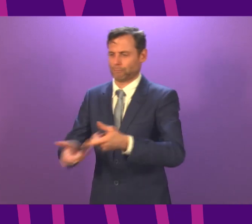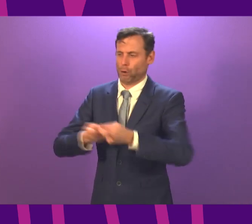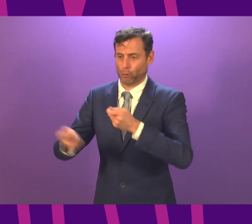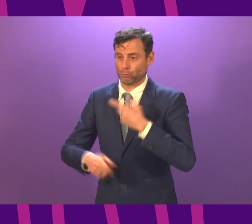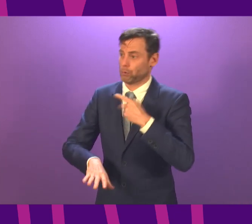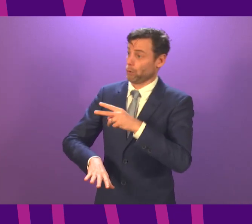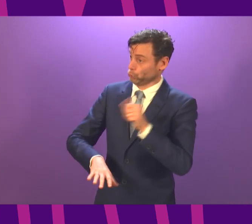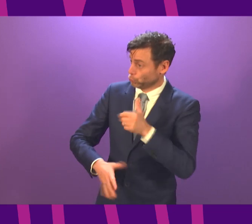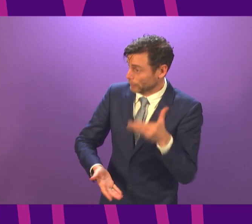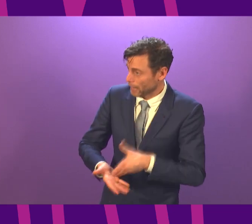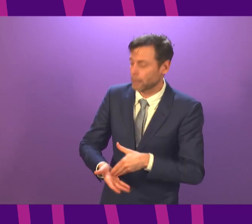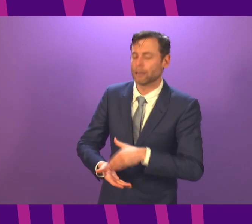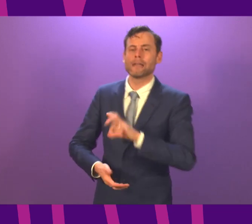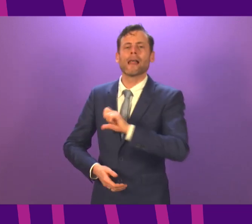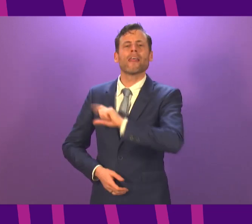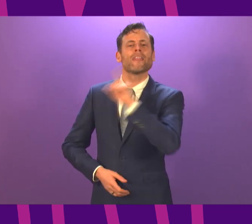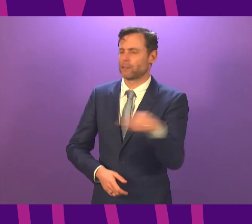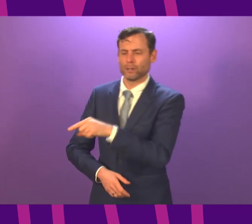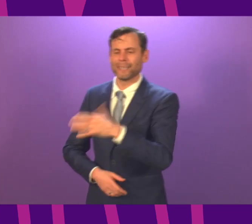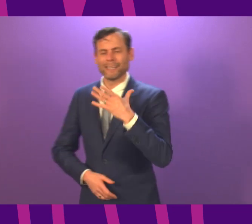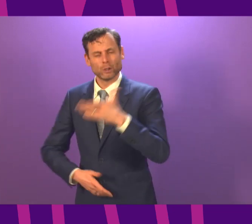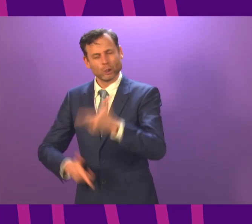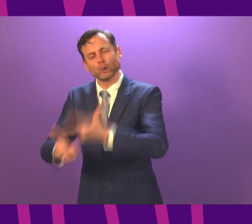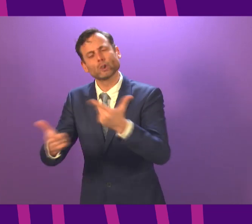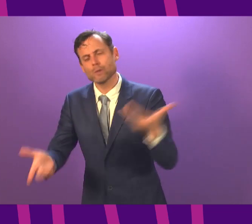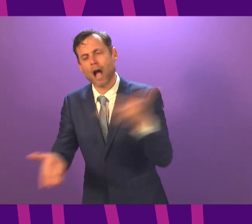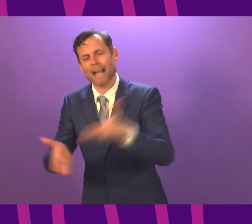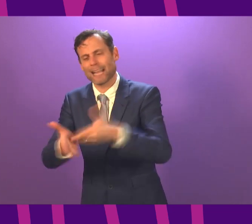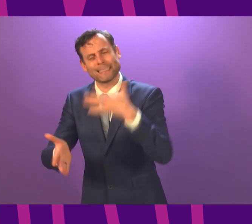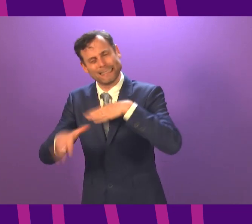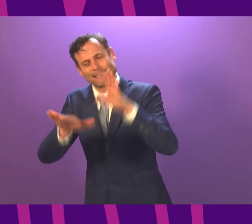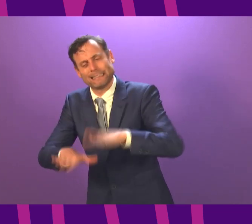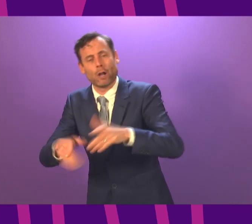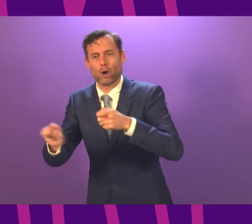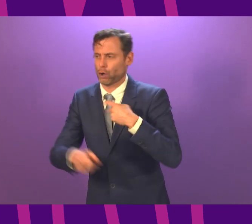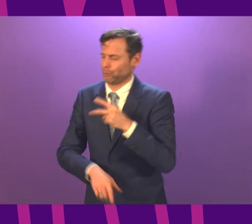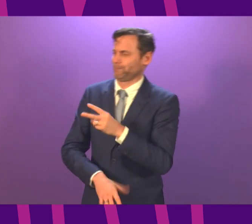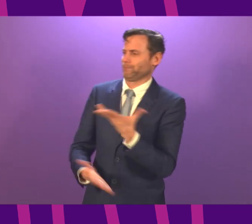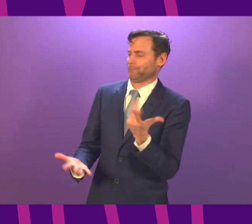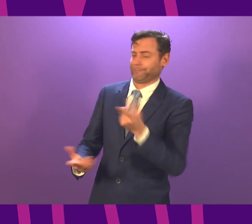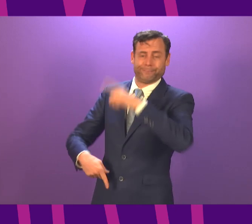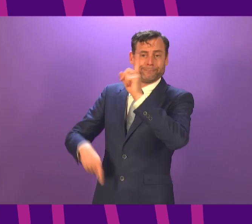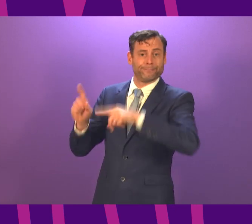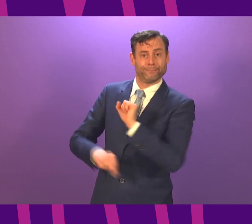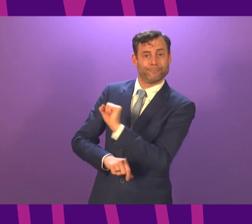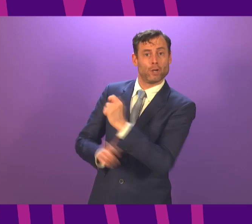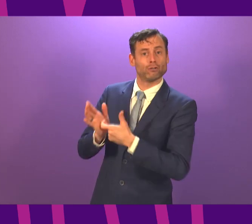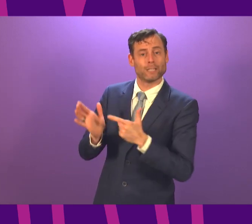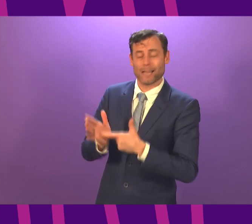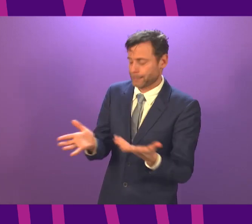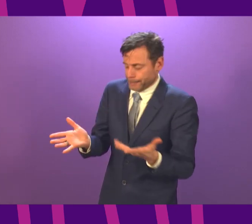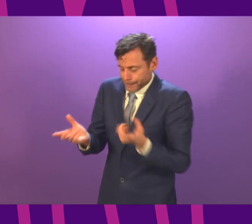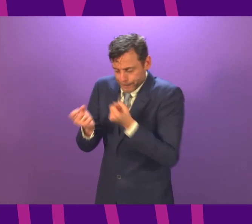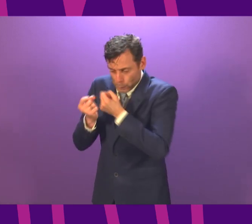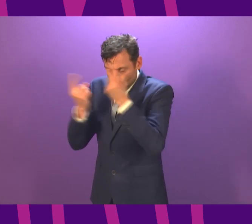on to the issue of vaccine dosage, which is important, let me just round off the first point on the support